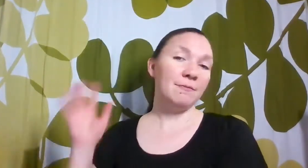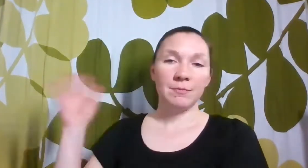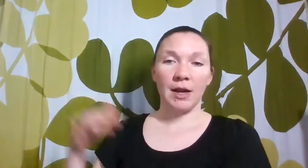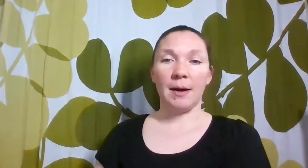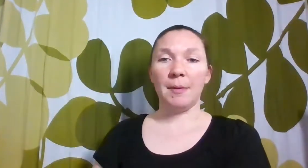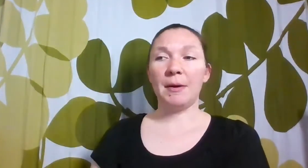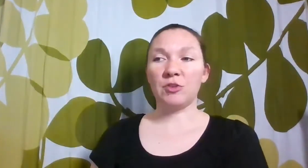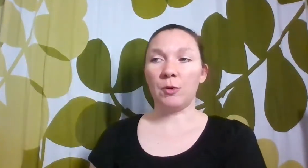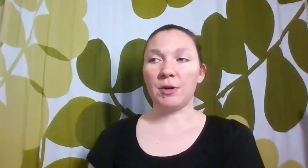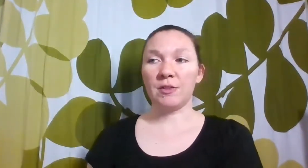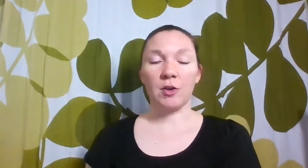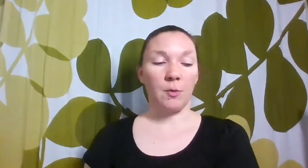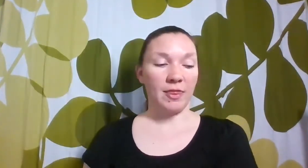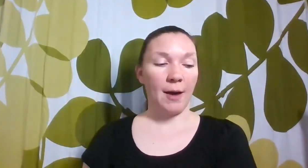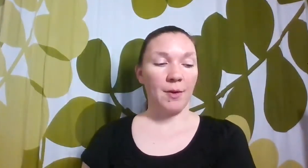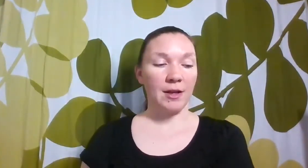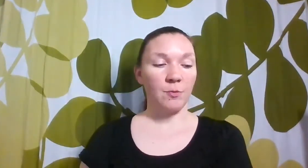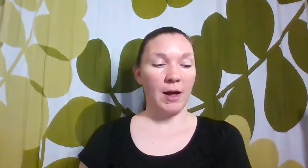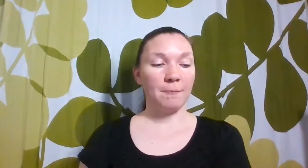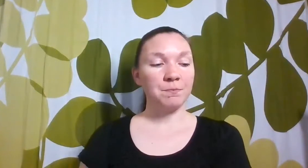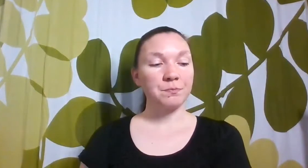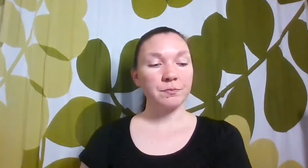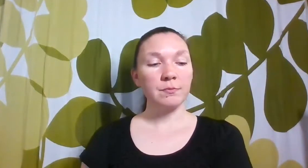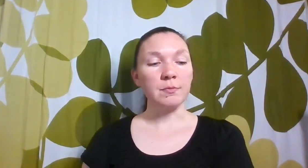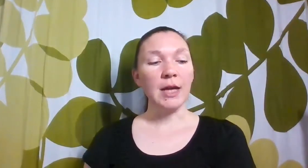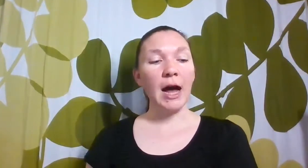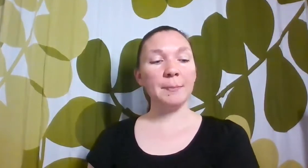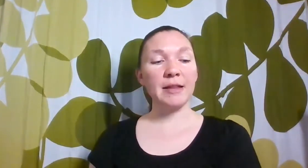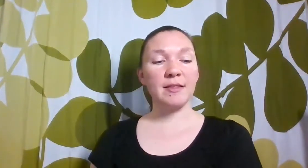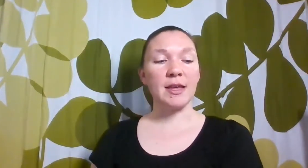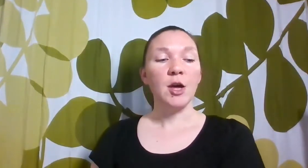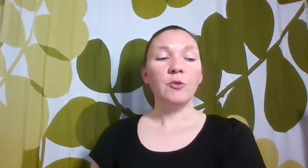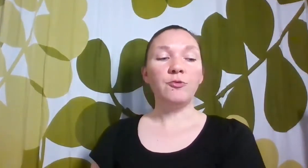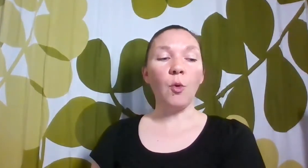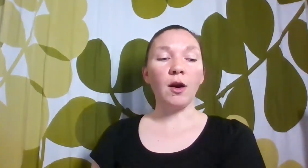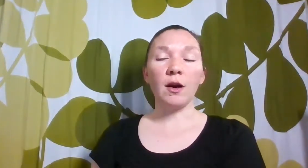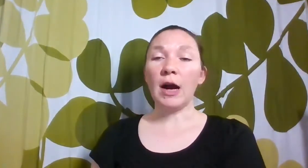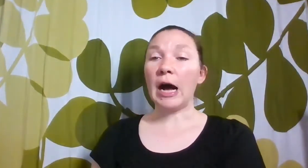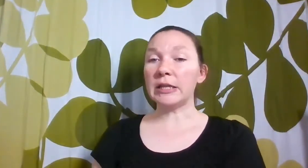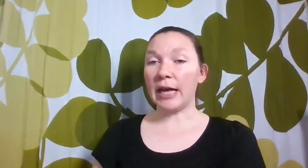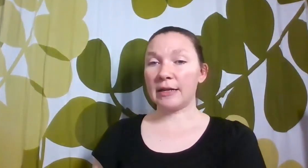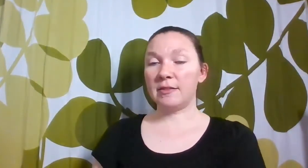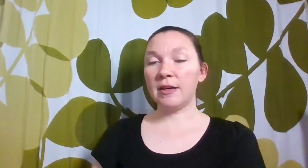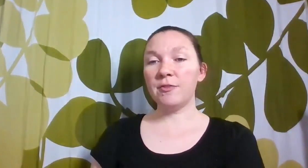a bunch of cool books to go with that one as well. Let's see. For electives,